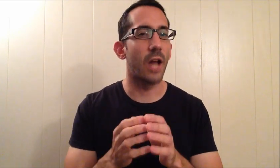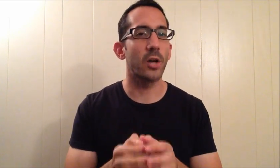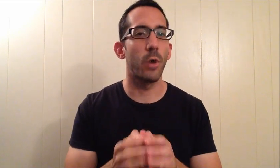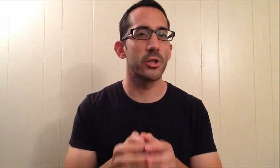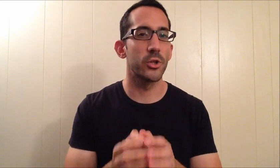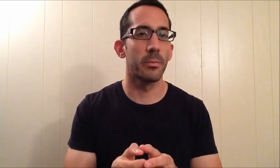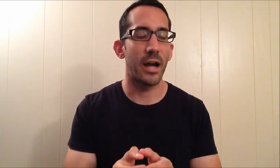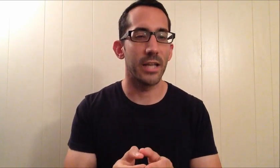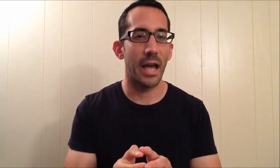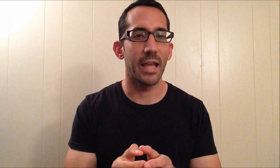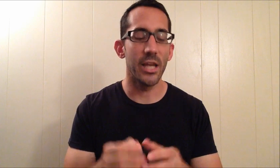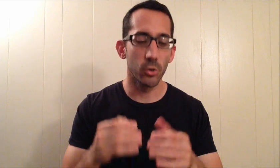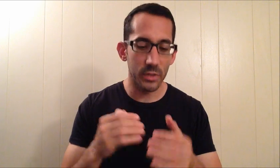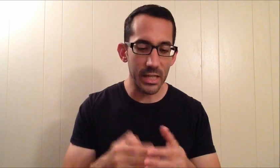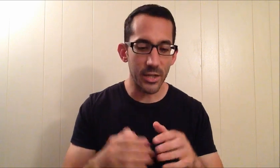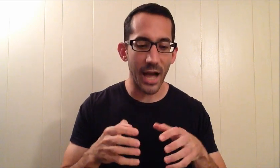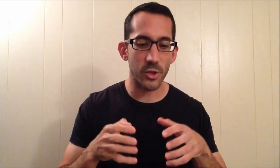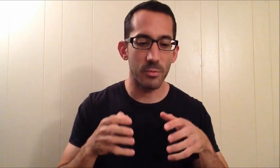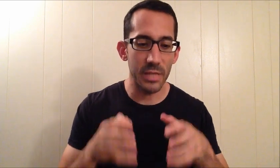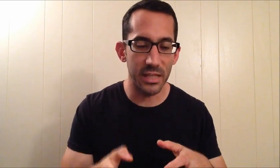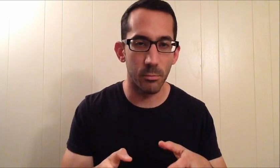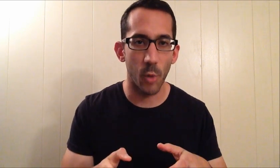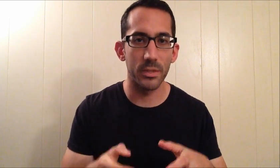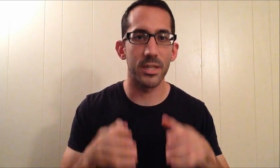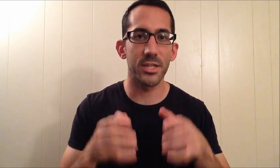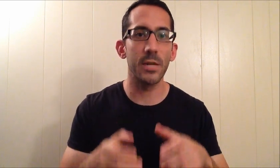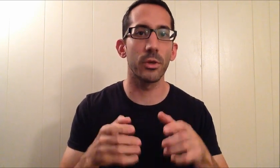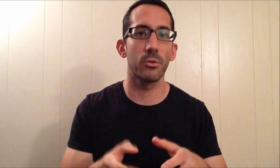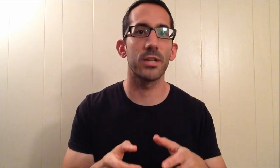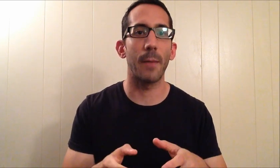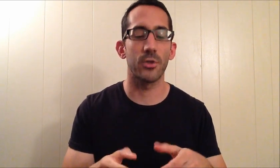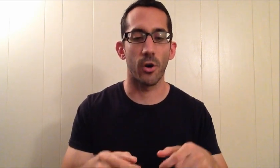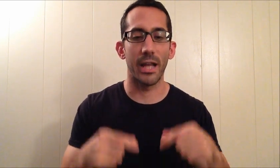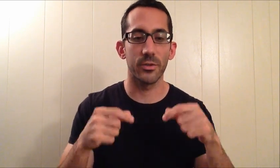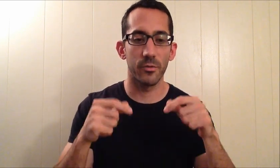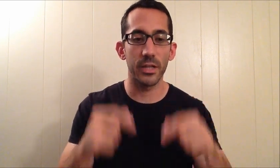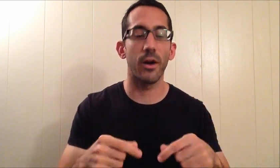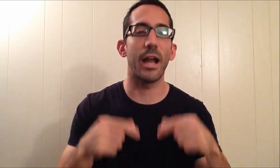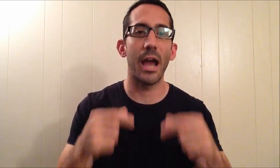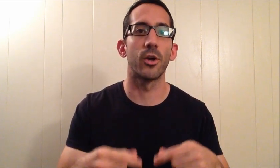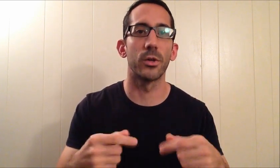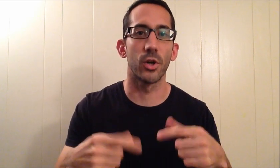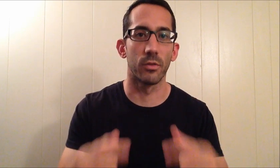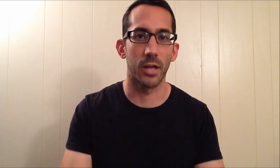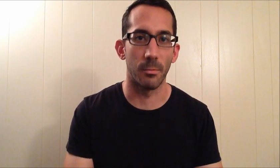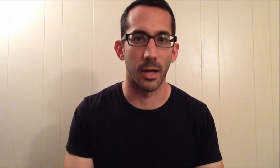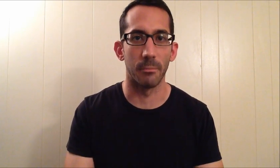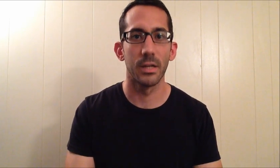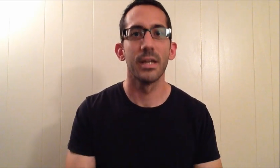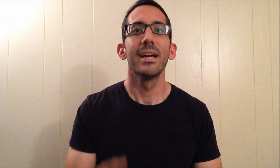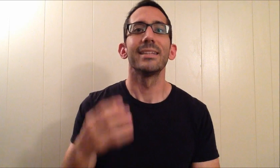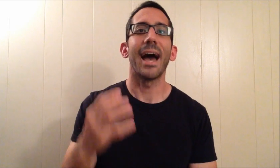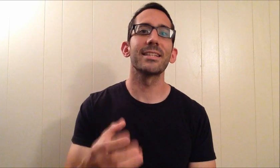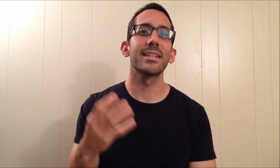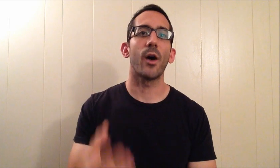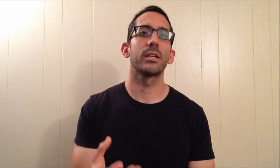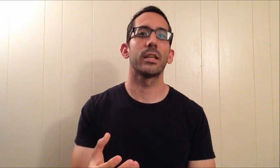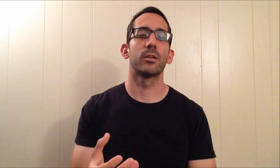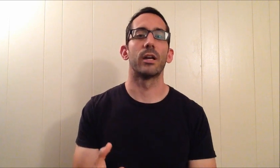you're not quite sure about yet and you'll need to actually be in the moment to see what those gaps are and to figure out how you're going to overcome them. That's a calculated